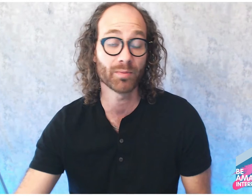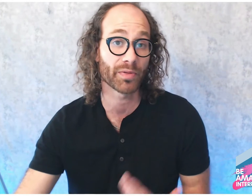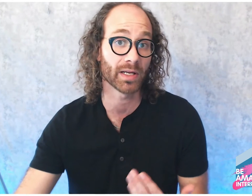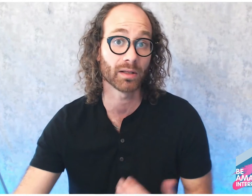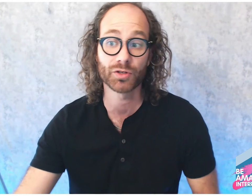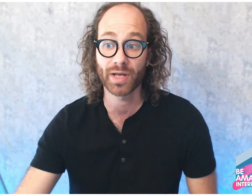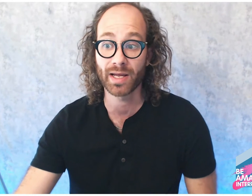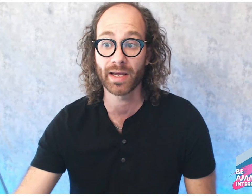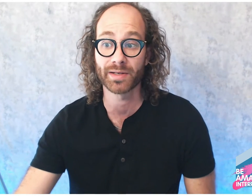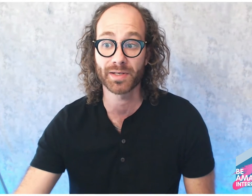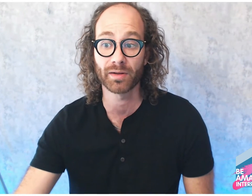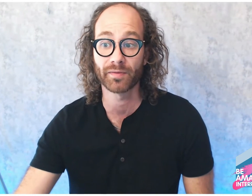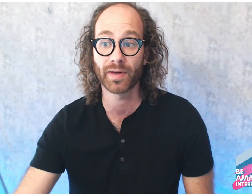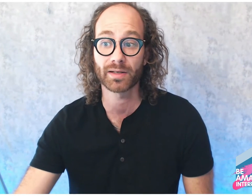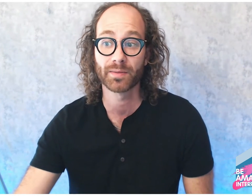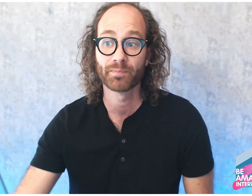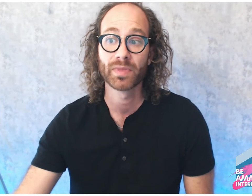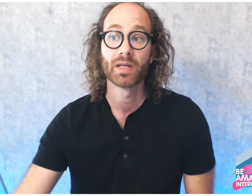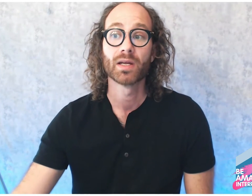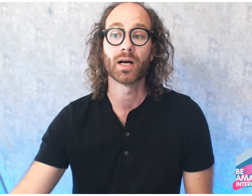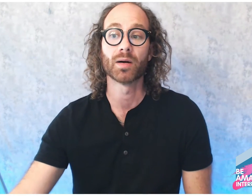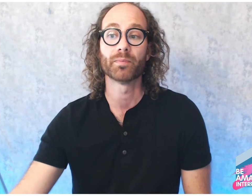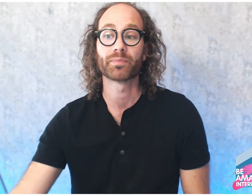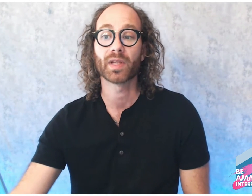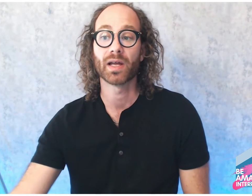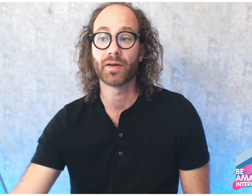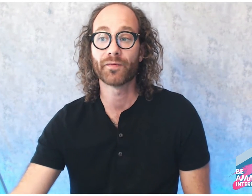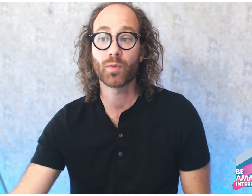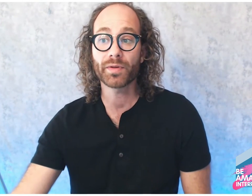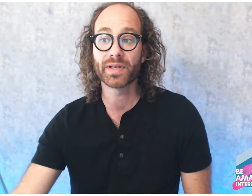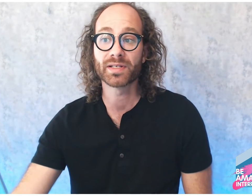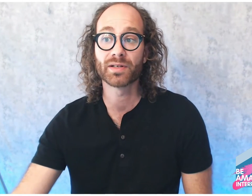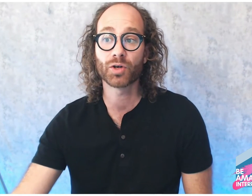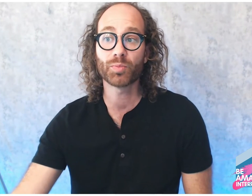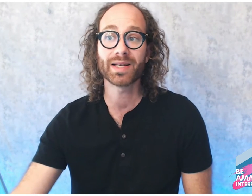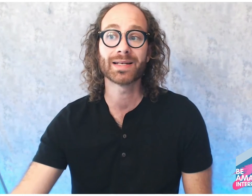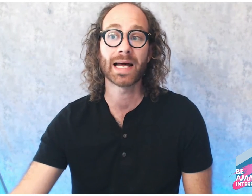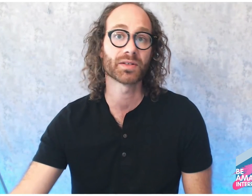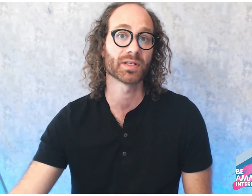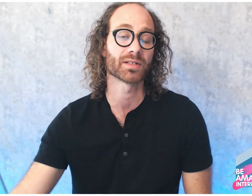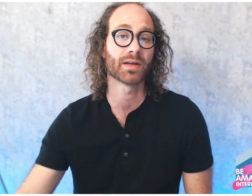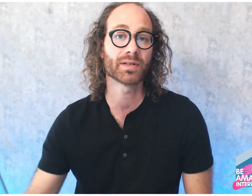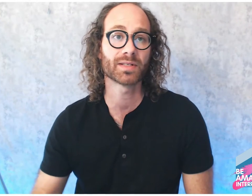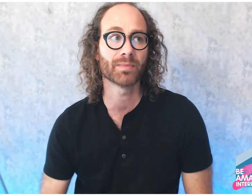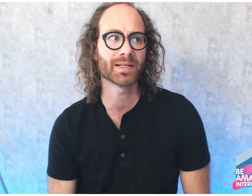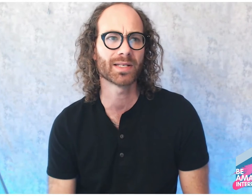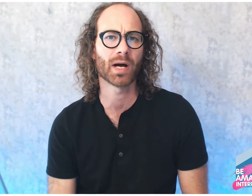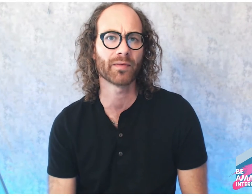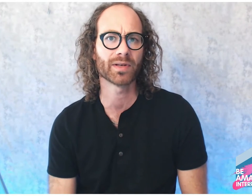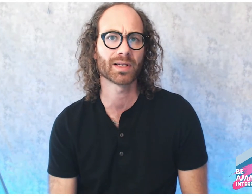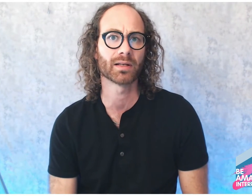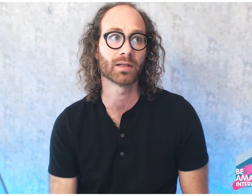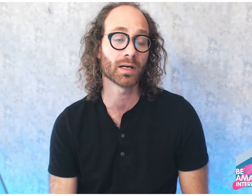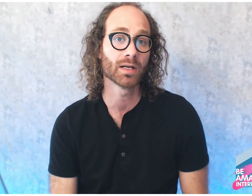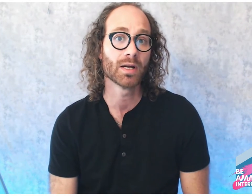English and ASL, in fact. Fourth is an interpreting analysis. Now this may seem obvious like duh, but